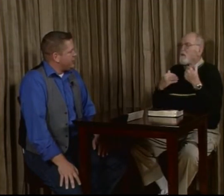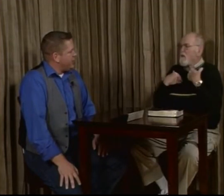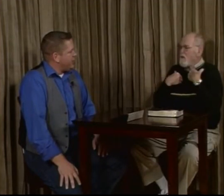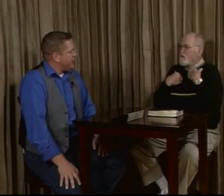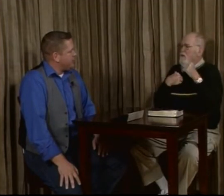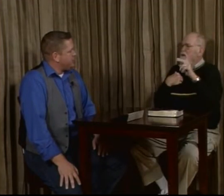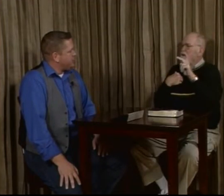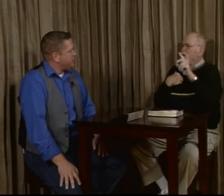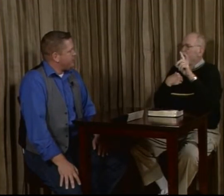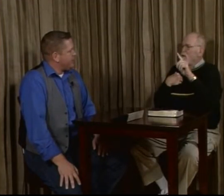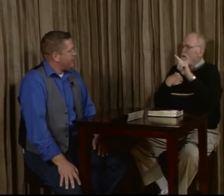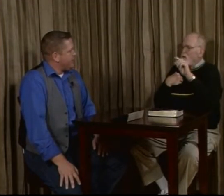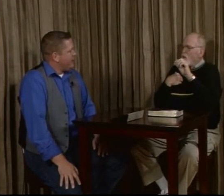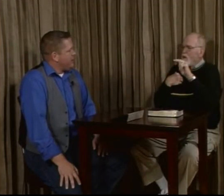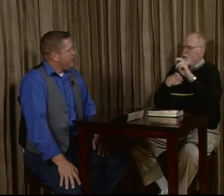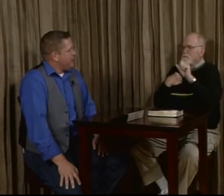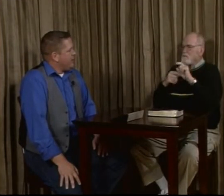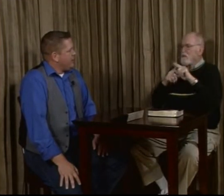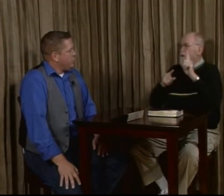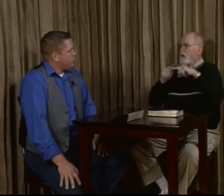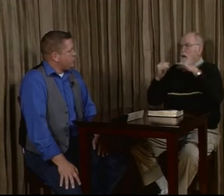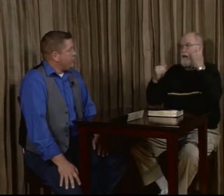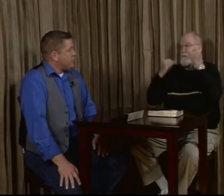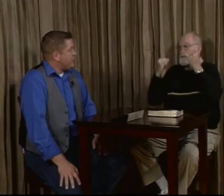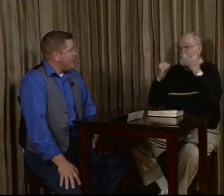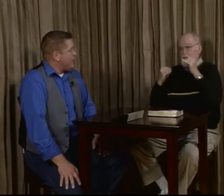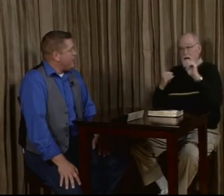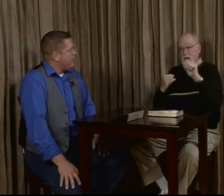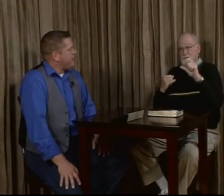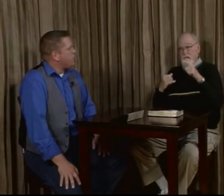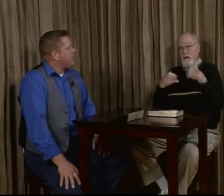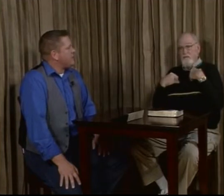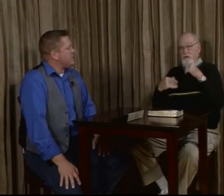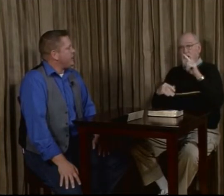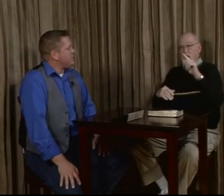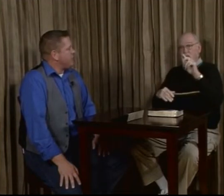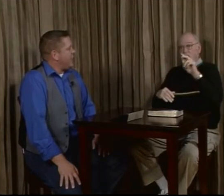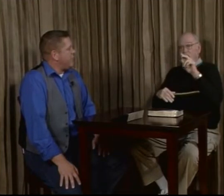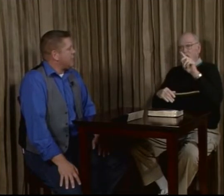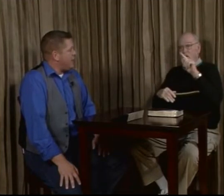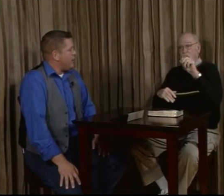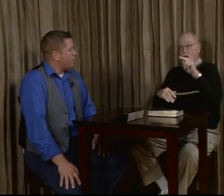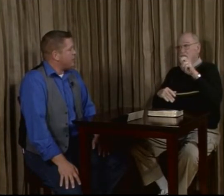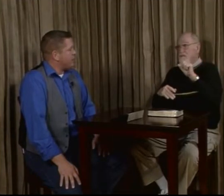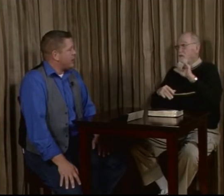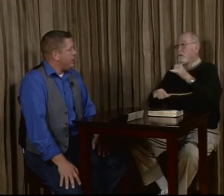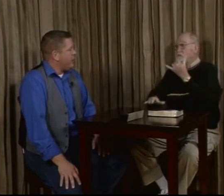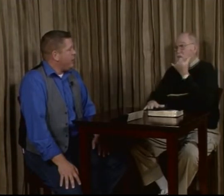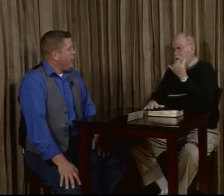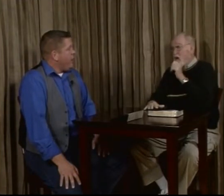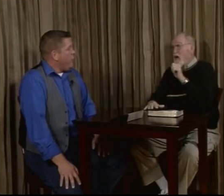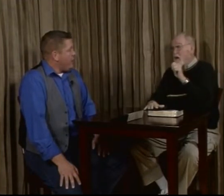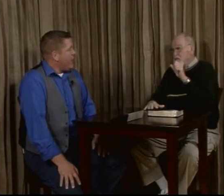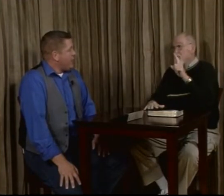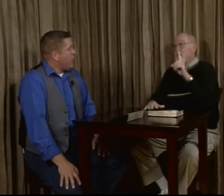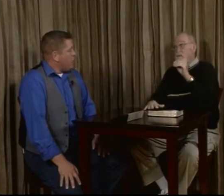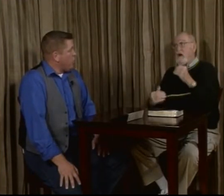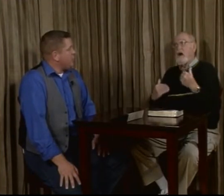in English and speaking. And, of course, we understand all that. But people don't realize that American Sign Language, hey, hold on a second now. We have our own